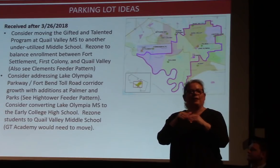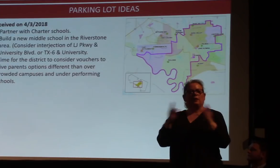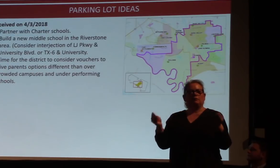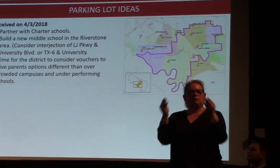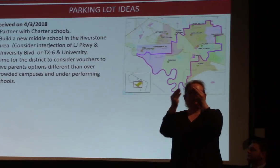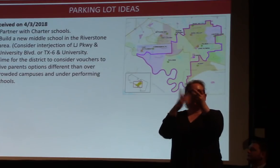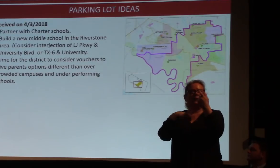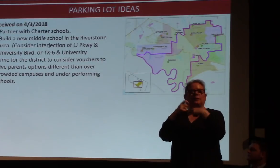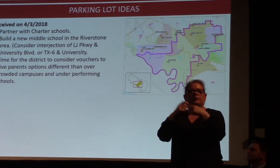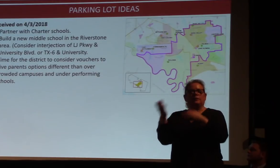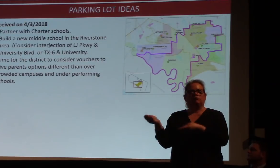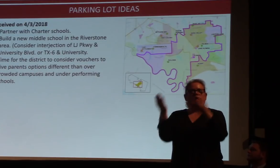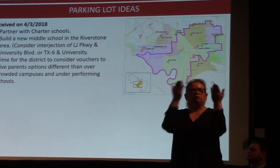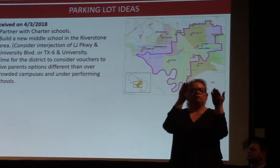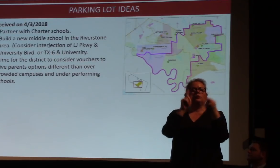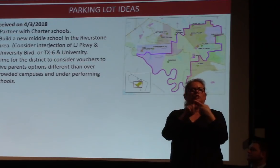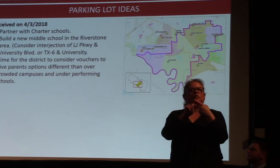Olympia.